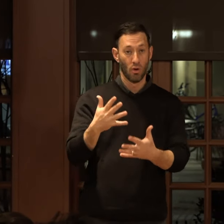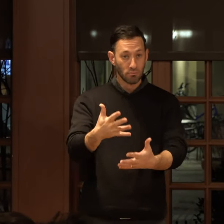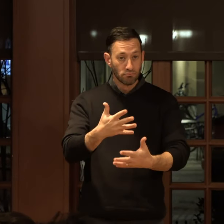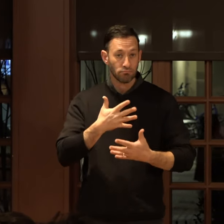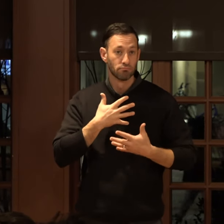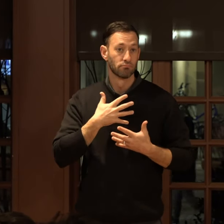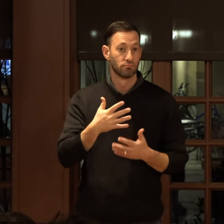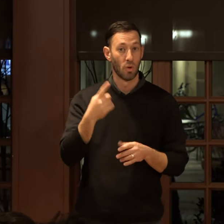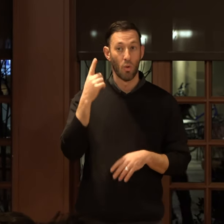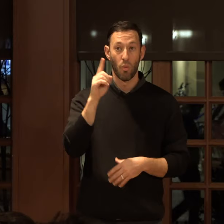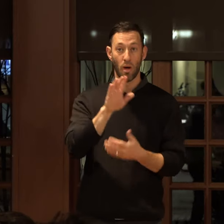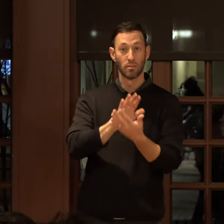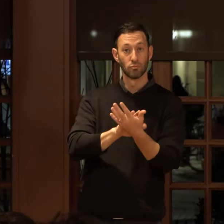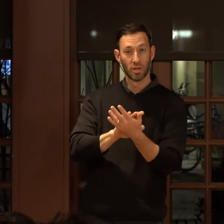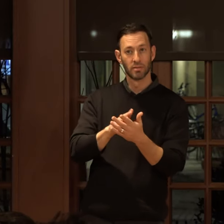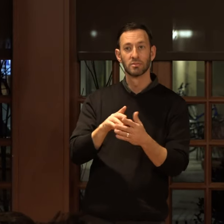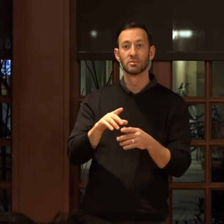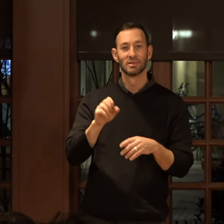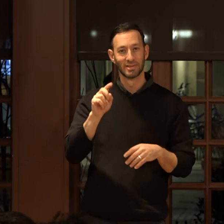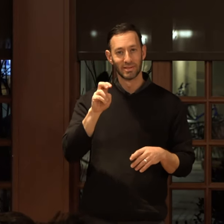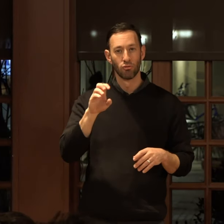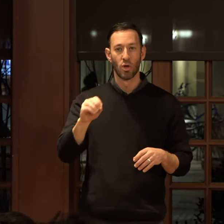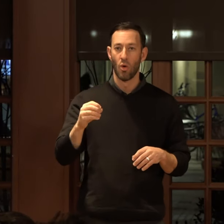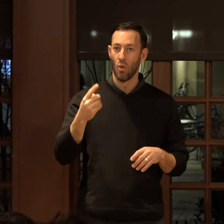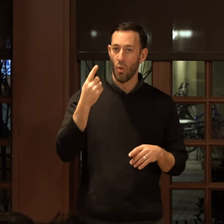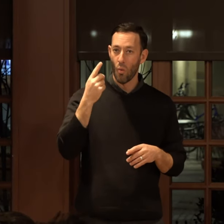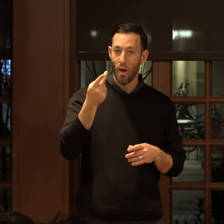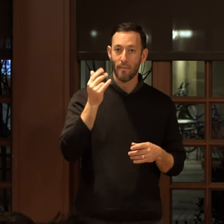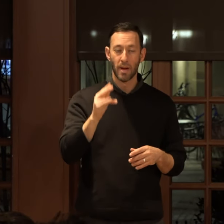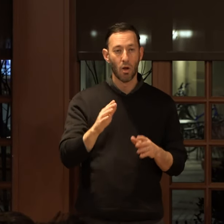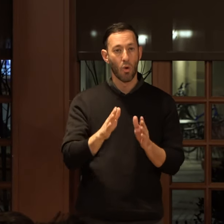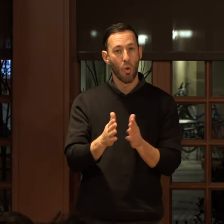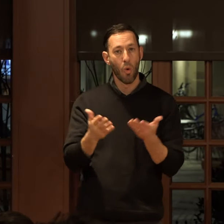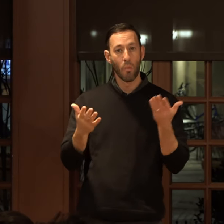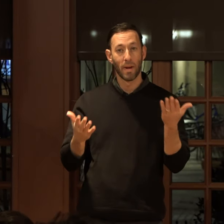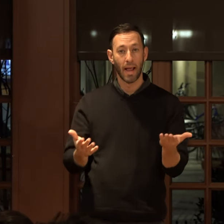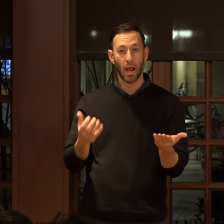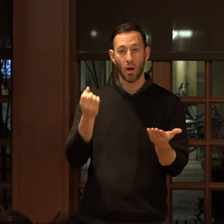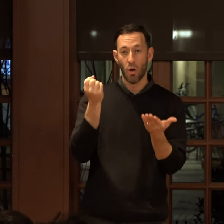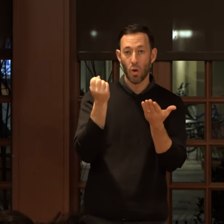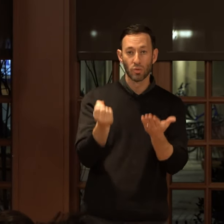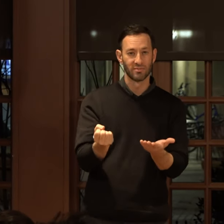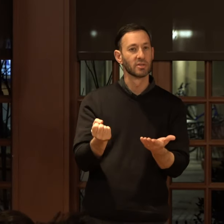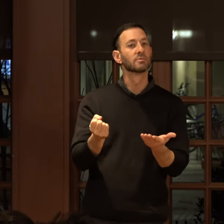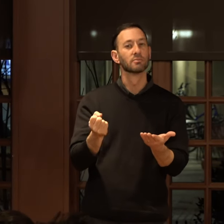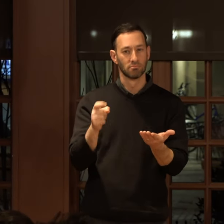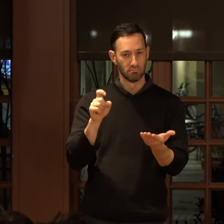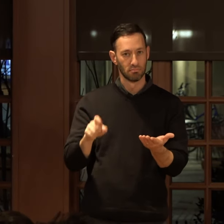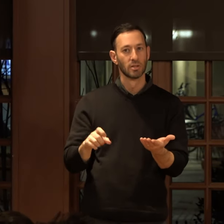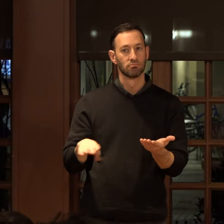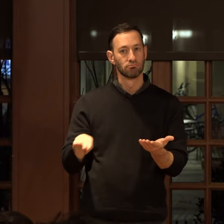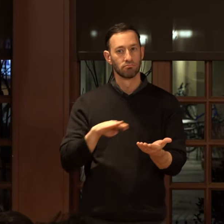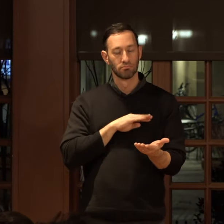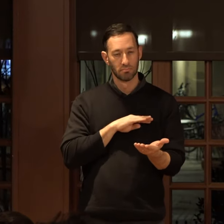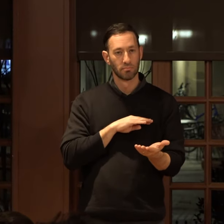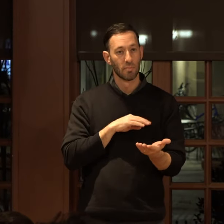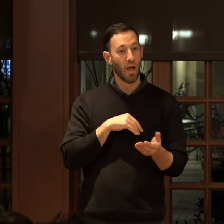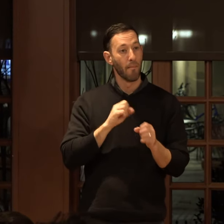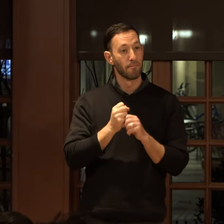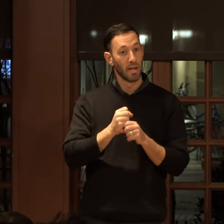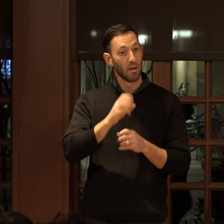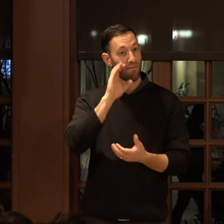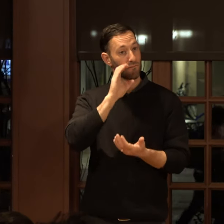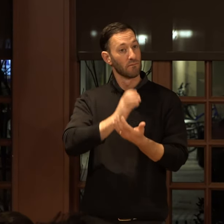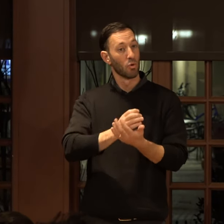praise I know is in stereo. One pair, an open hand, and closed fist will have to do. I made a photograph